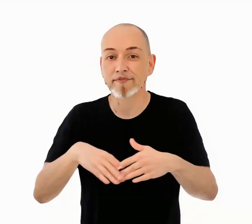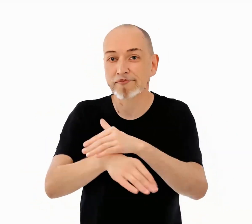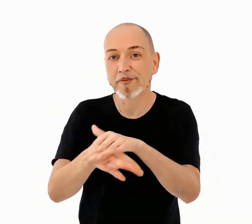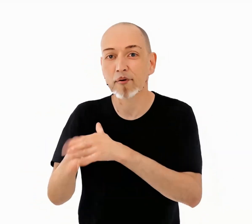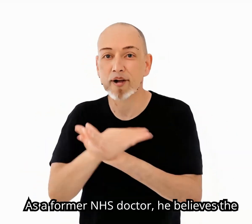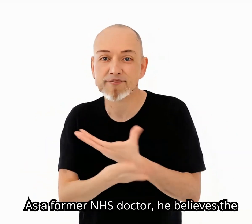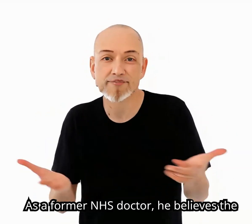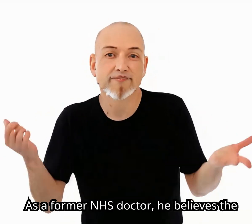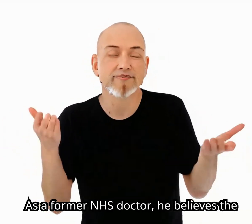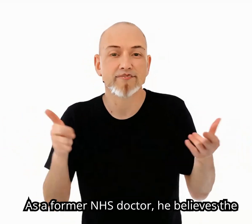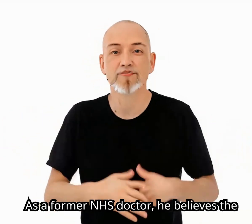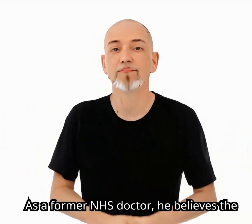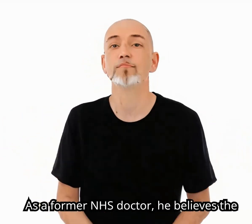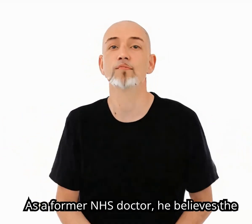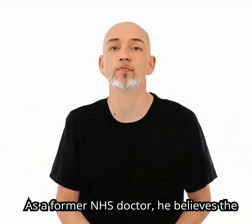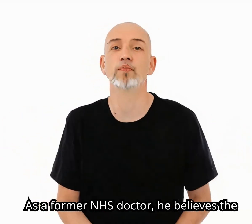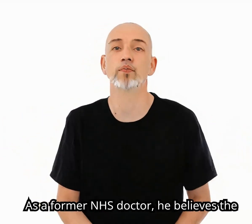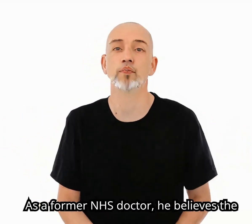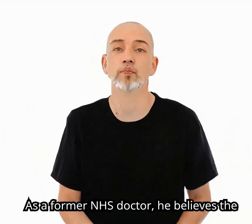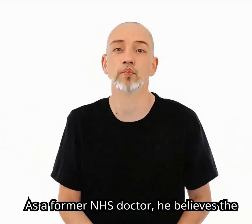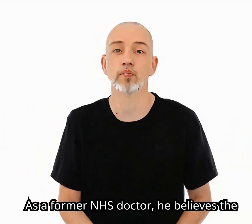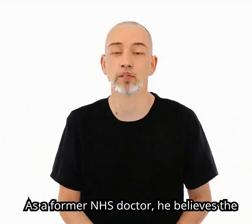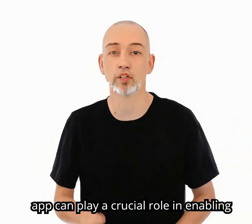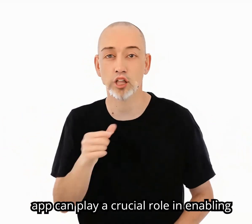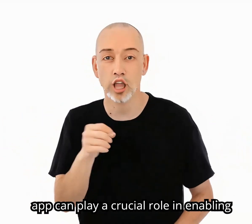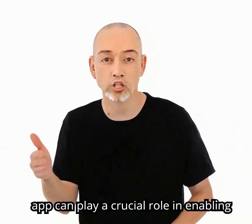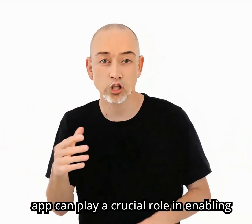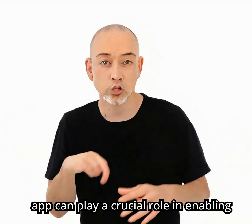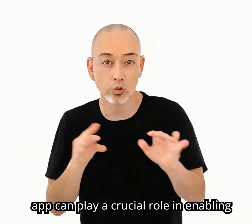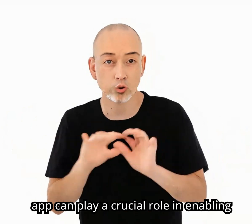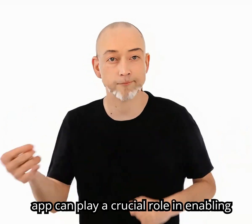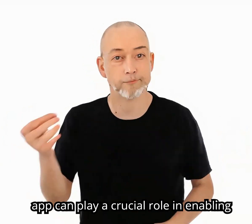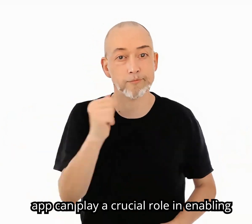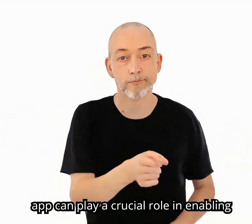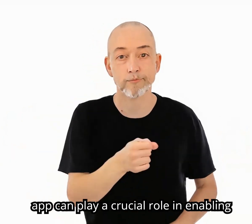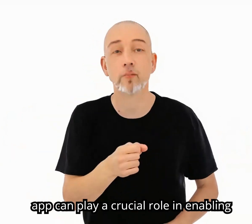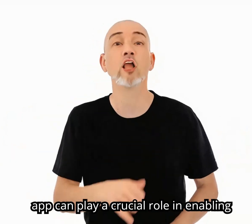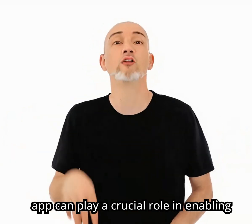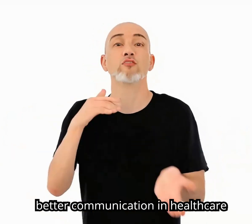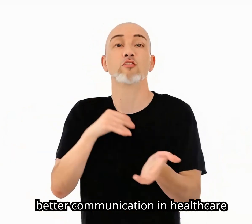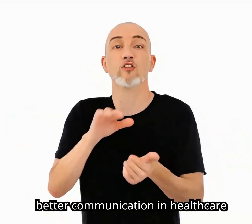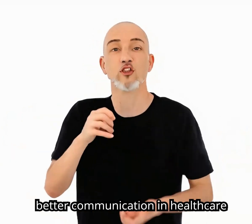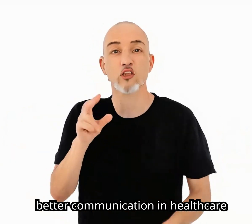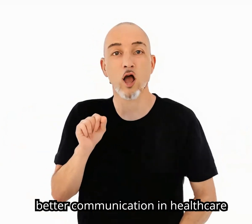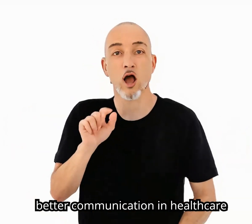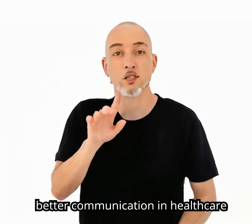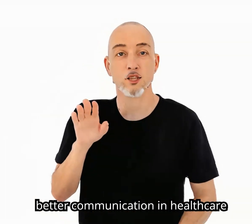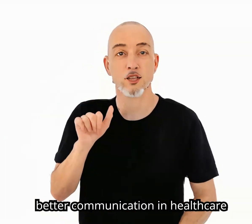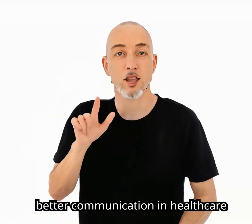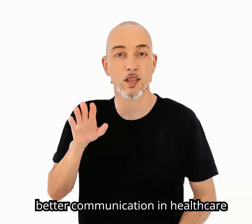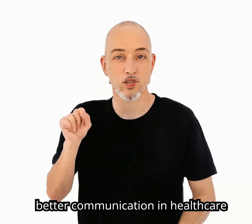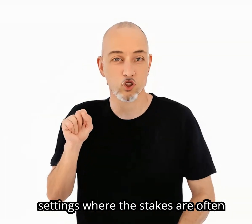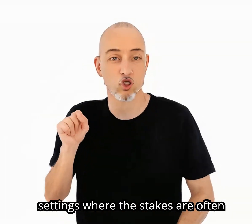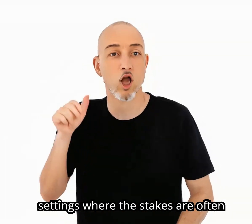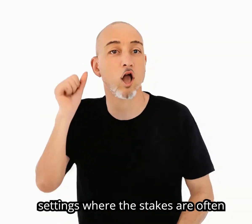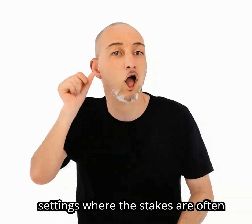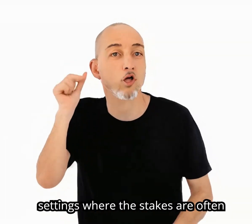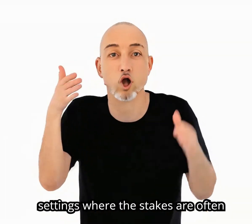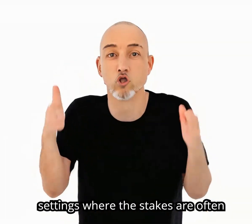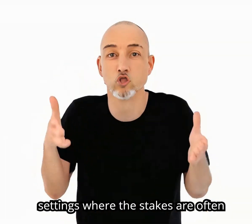As a former NHS doctor, he believes the app can play a crucial role in enabling better communication in healthcare settings where the stakes are